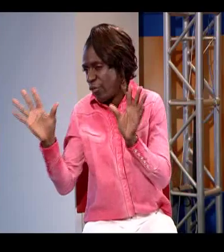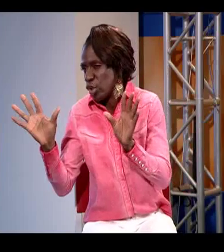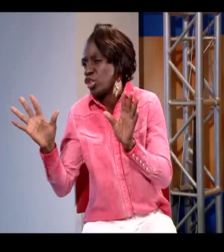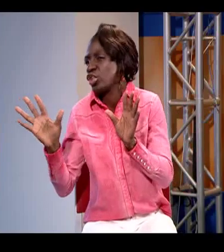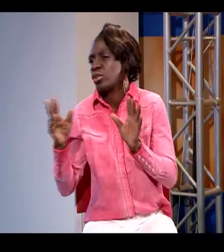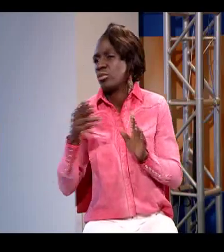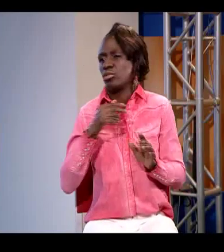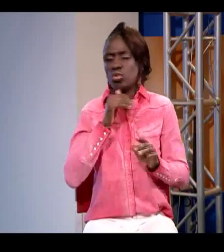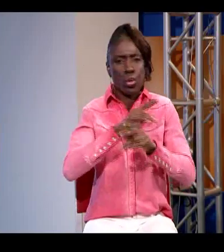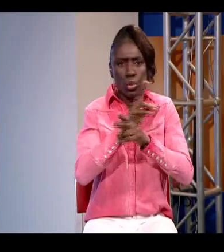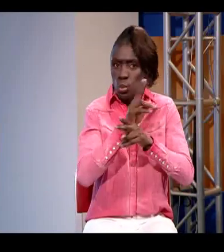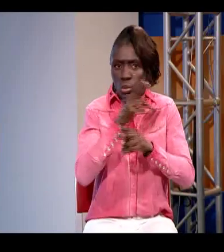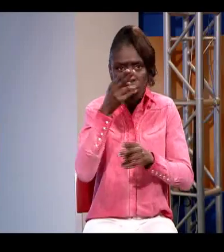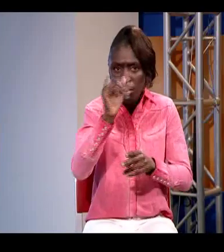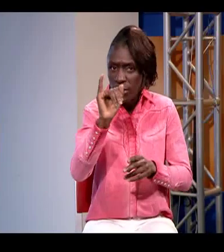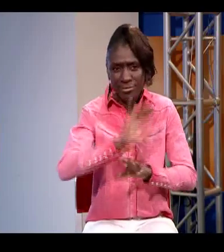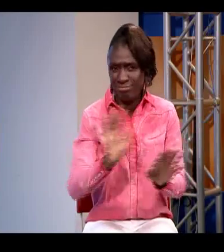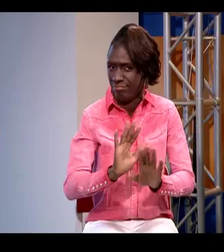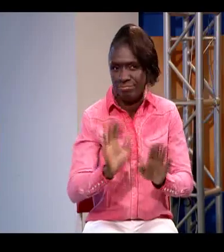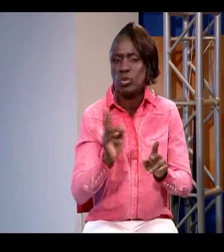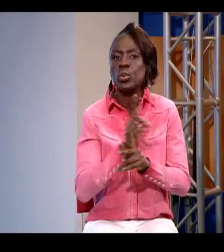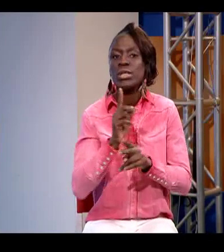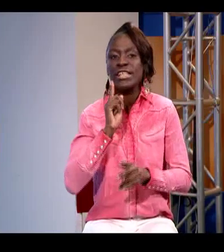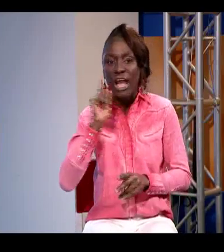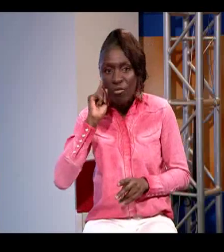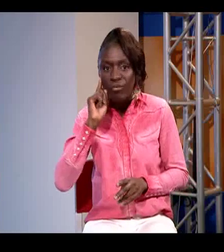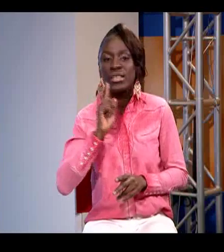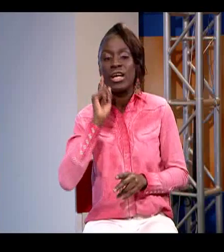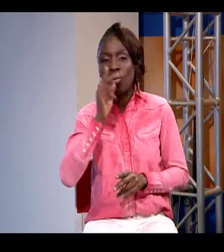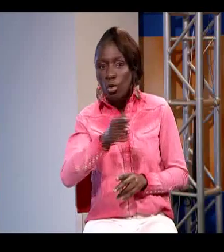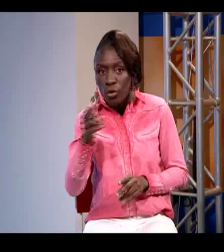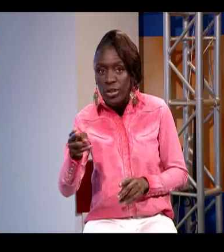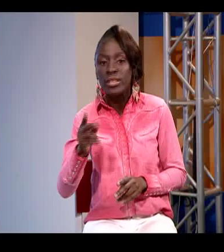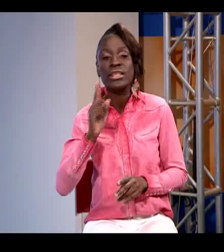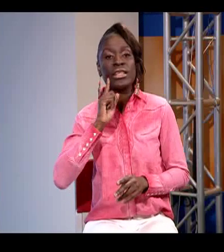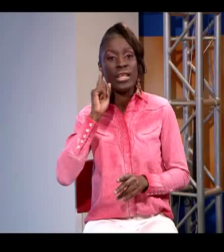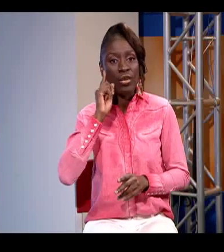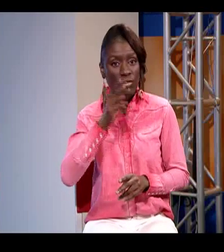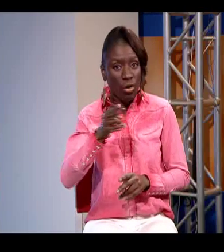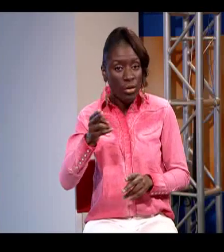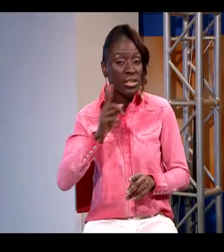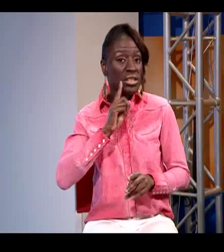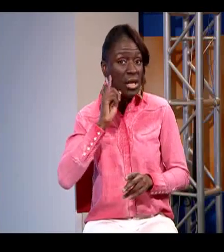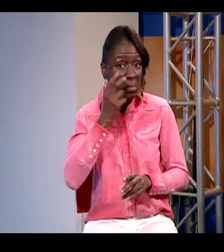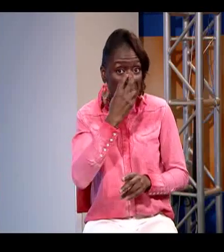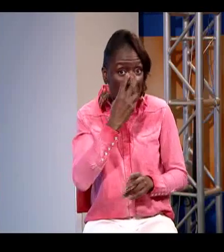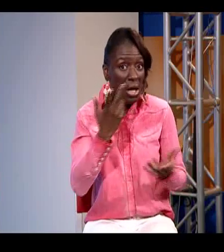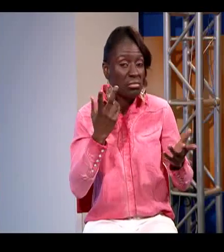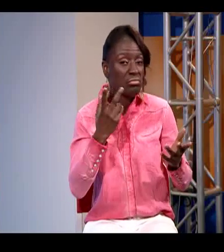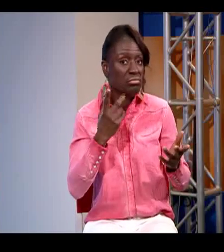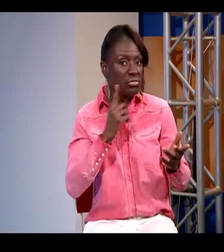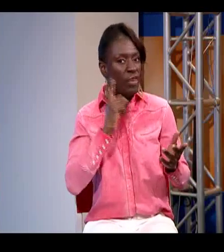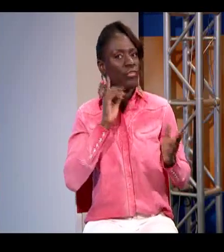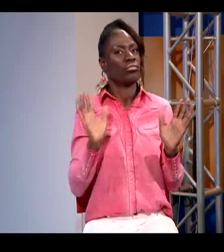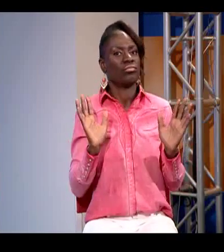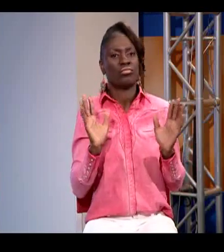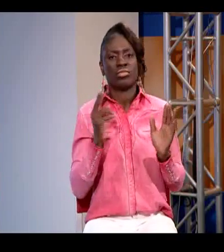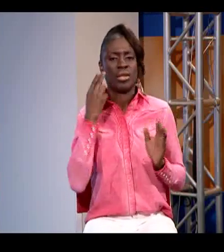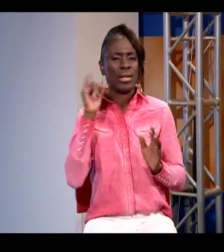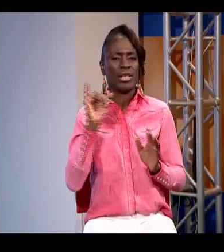and it's still used so um it's not at all your fault but typically it's deaf deafblind uh hard of hearing instead of the